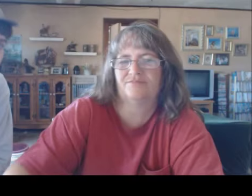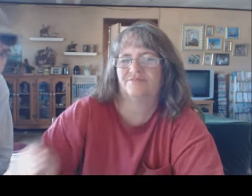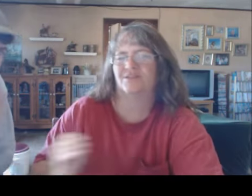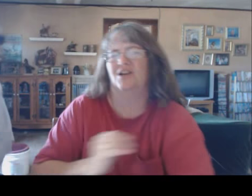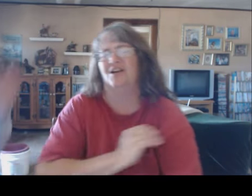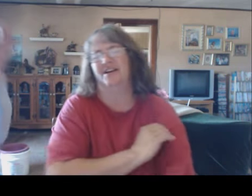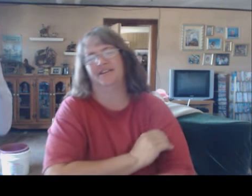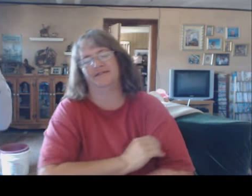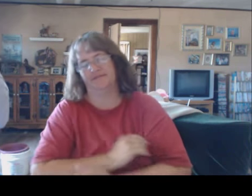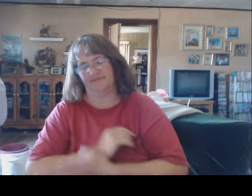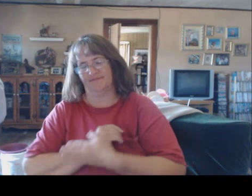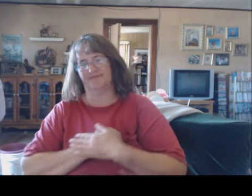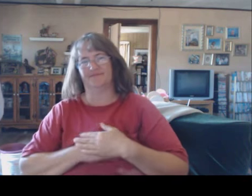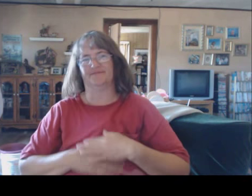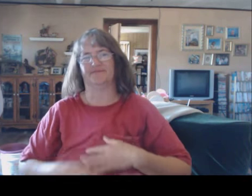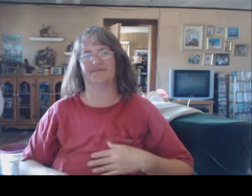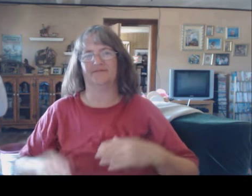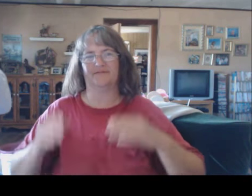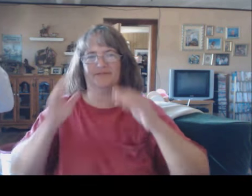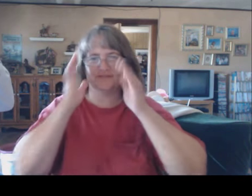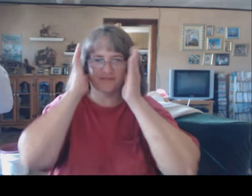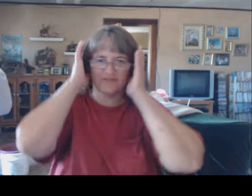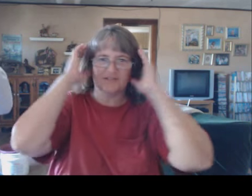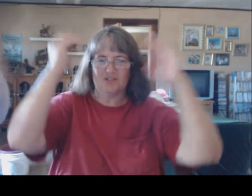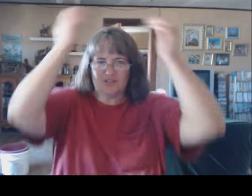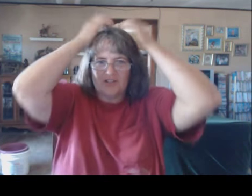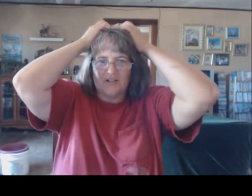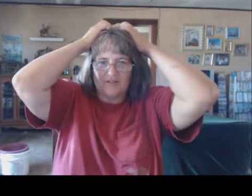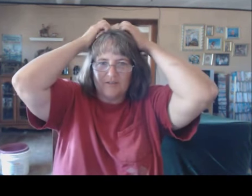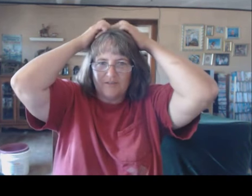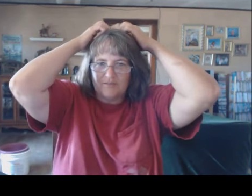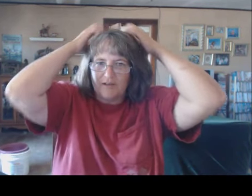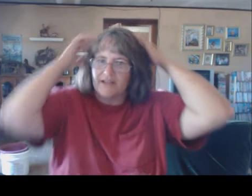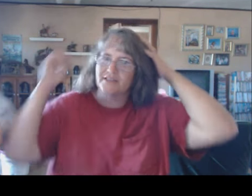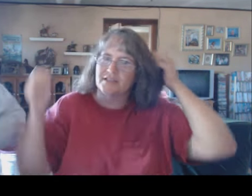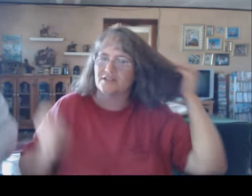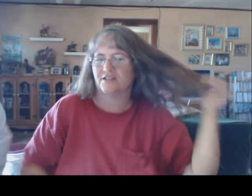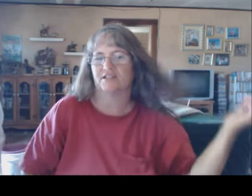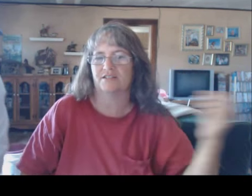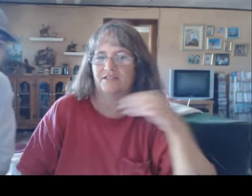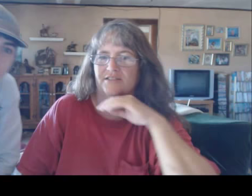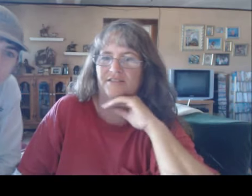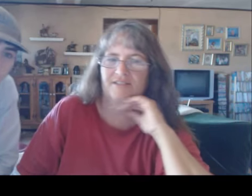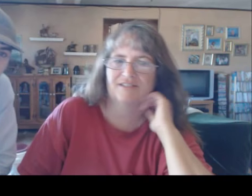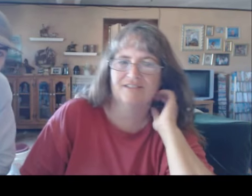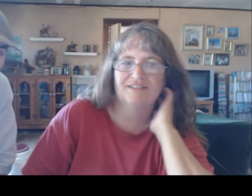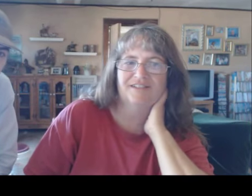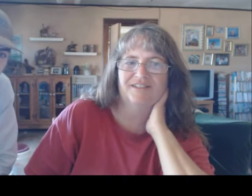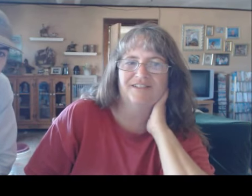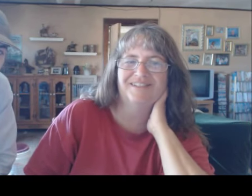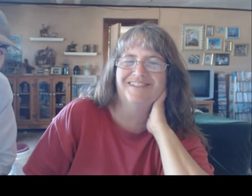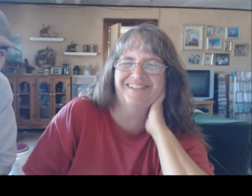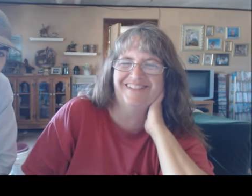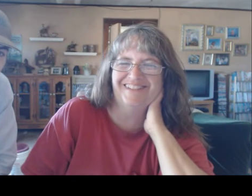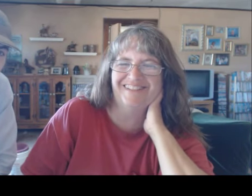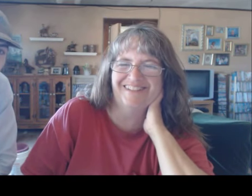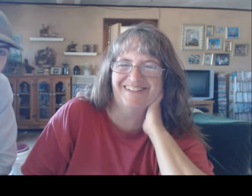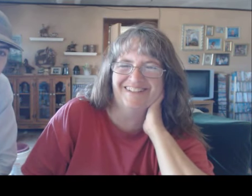So... Alright. We've got to start over. Oh no. My head's gonna improve. Welcome to the Straw Family Farm. We are starting over now.